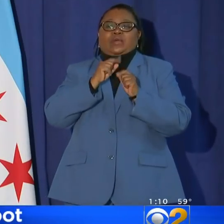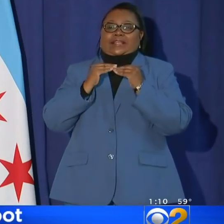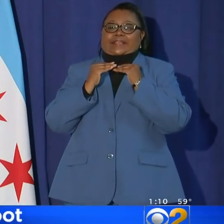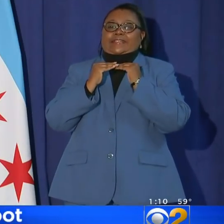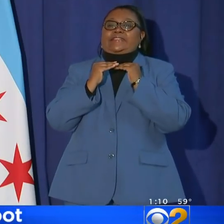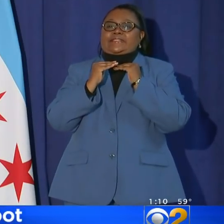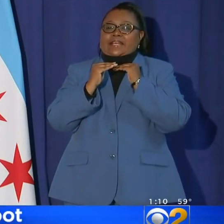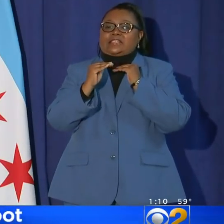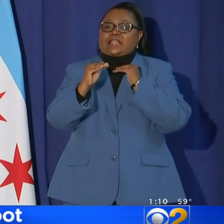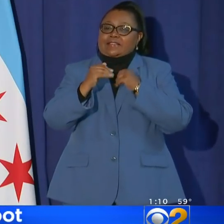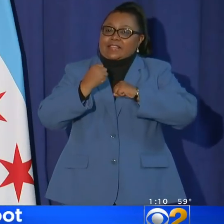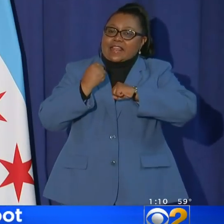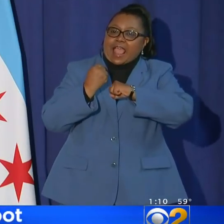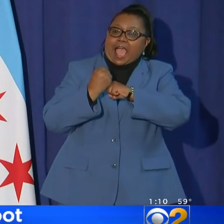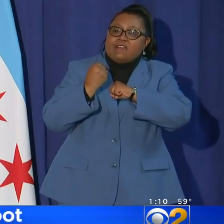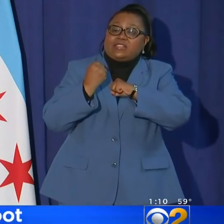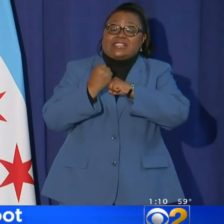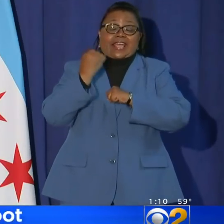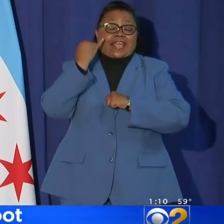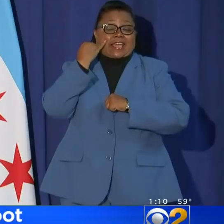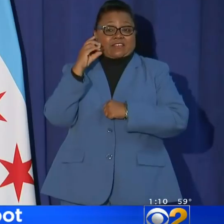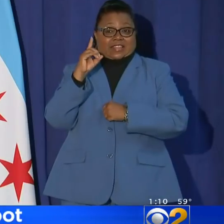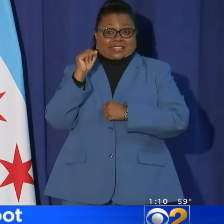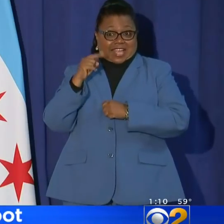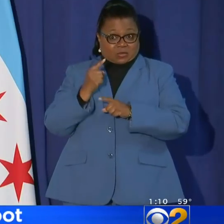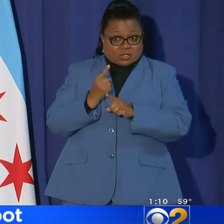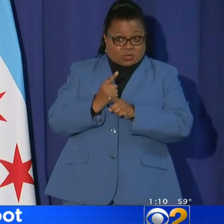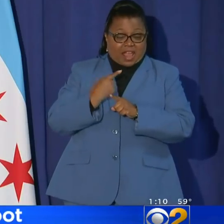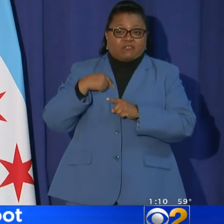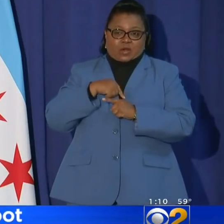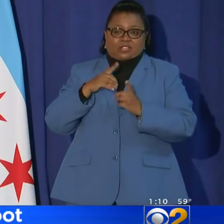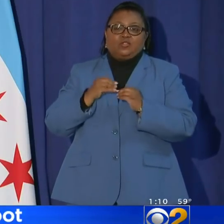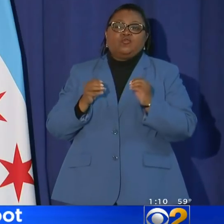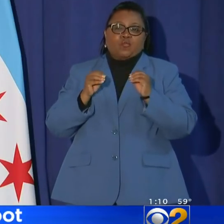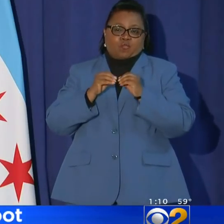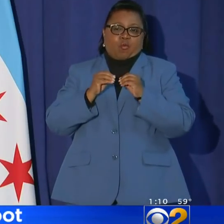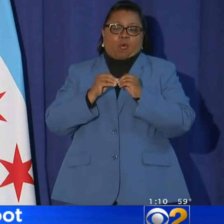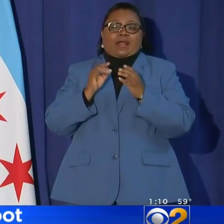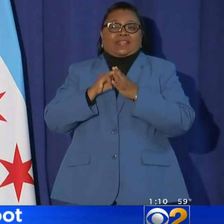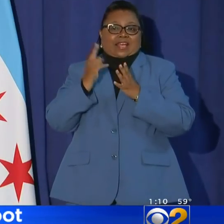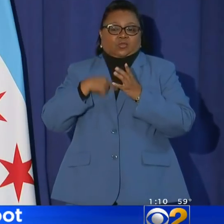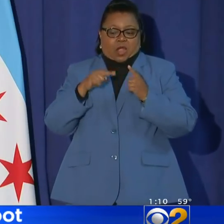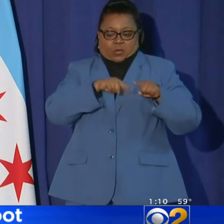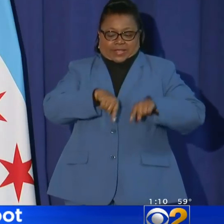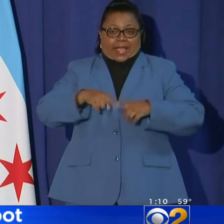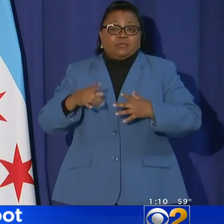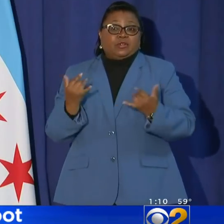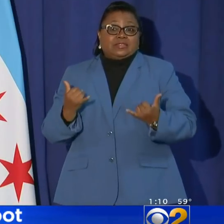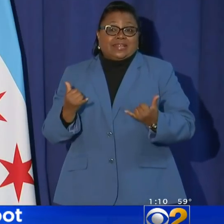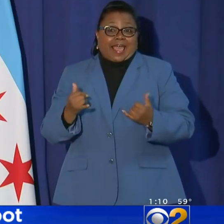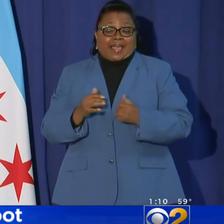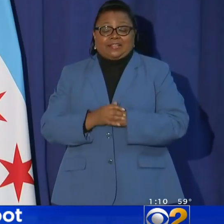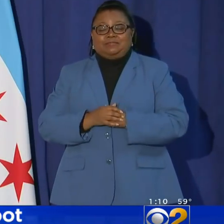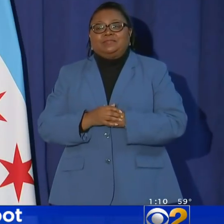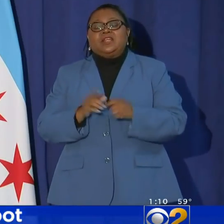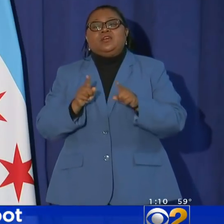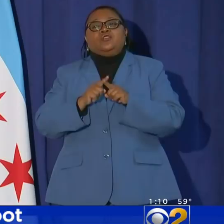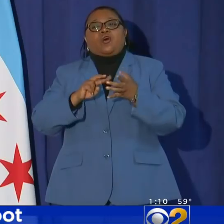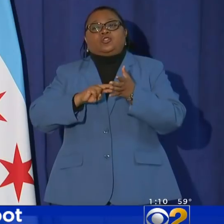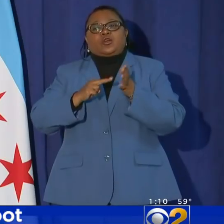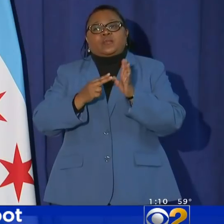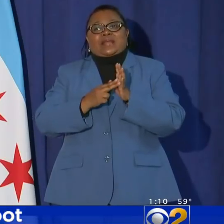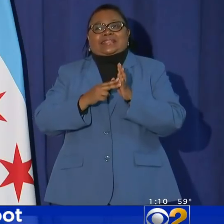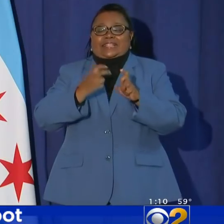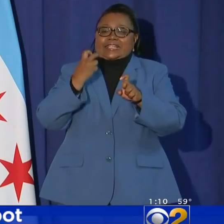consistent in their advocacy if the data was right for us to do more. And that's why we are here today. It also means